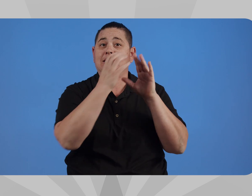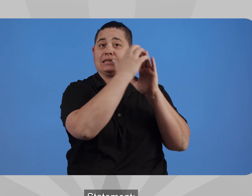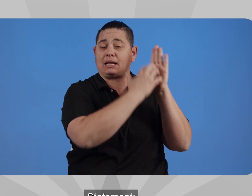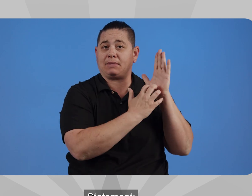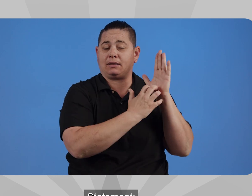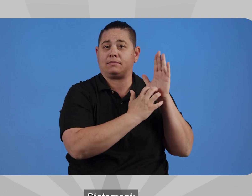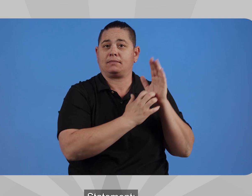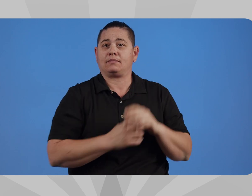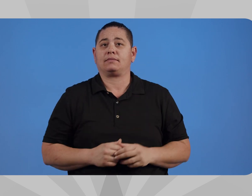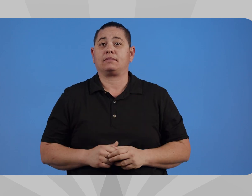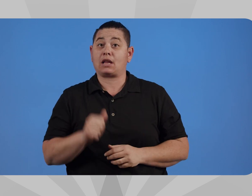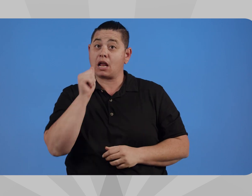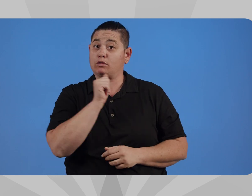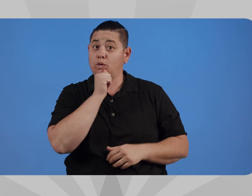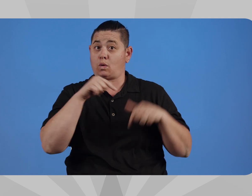Statement